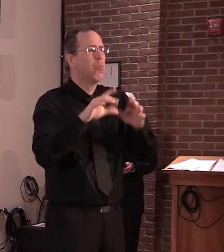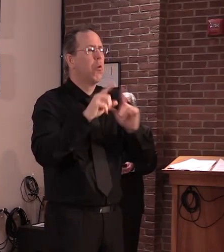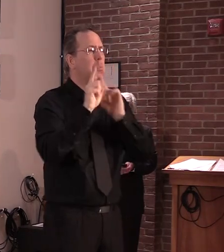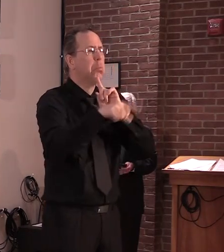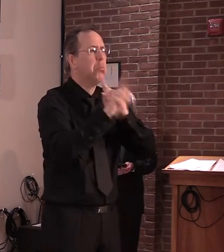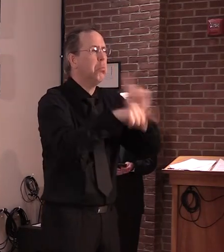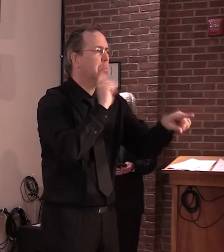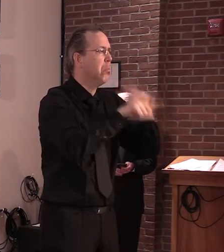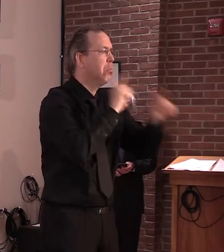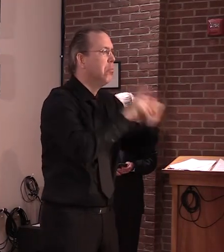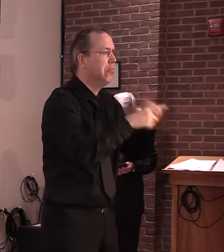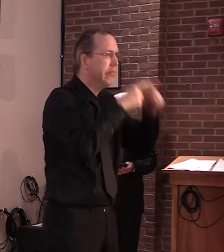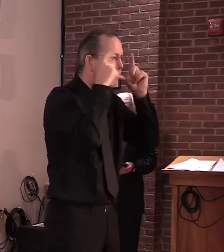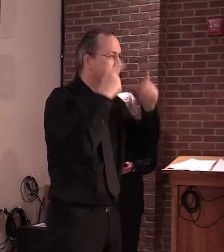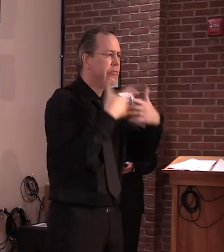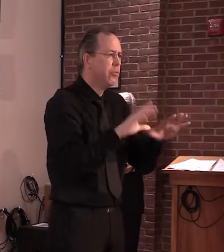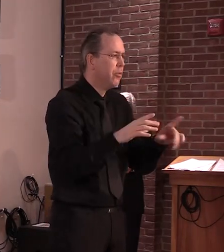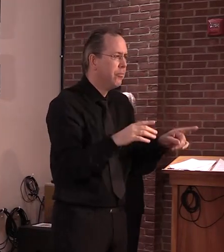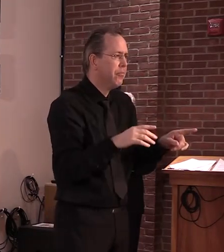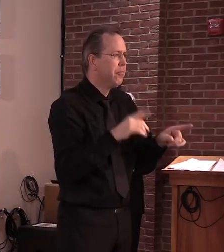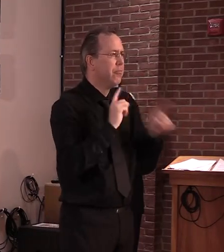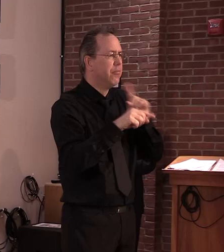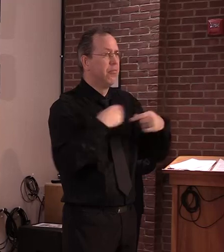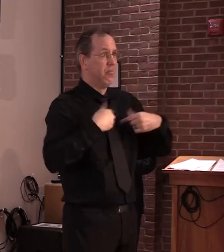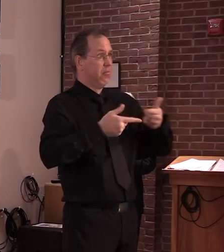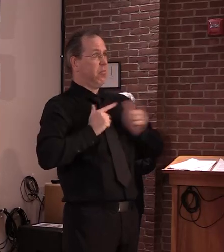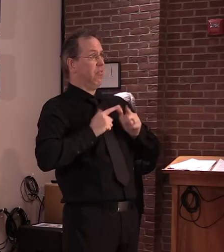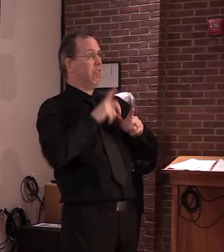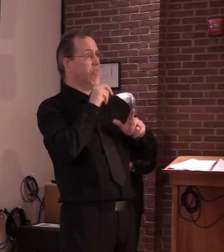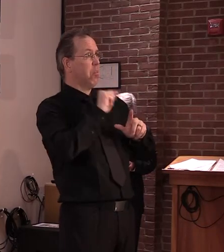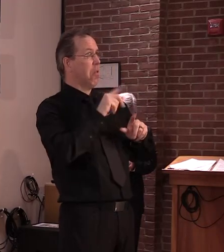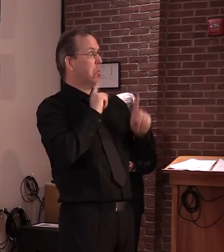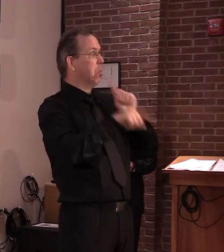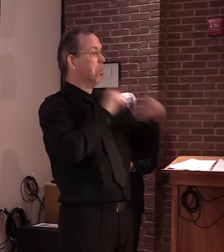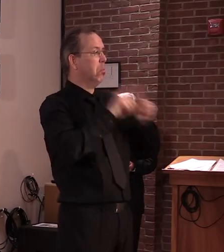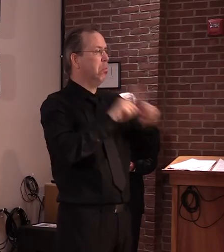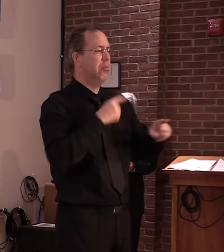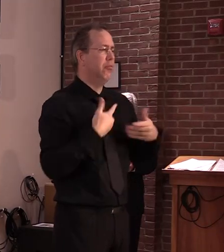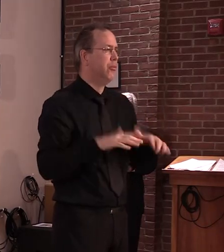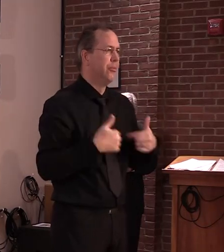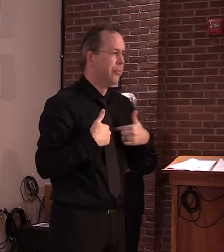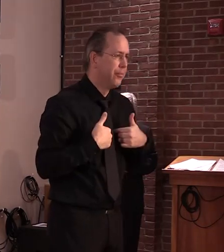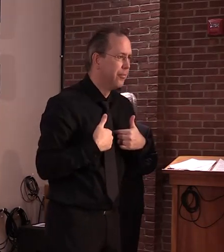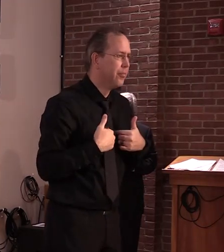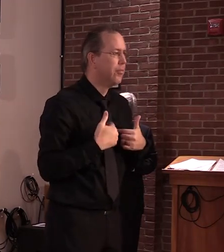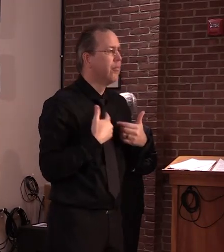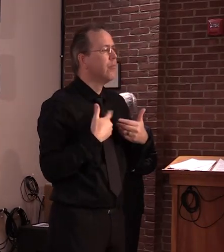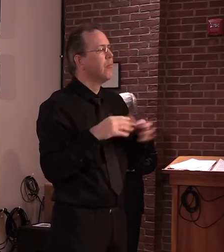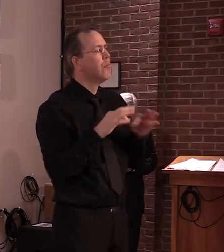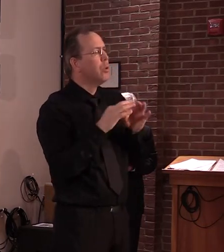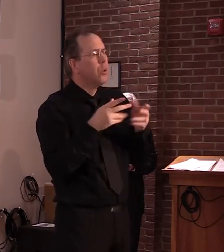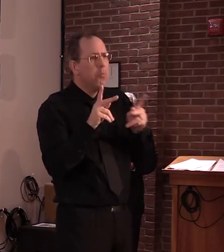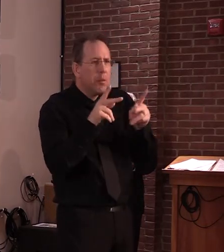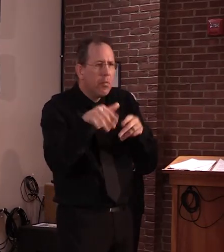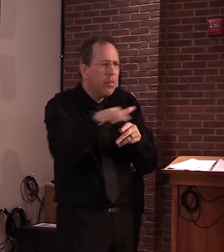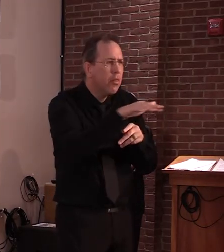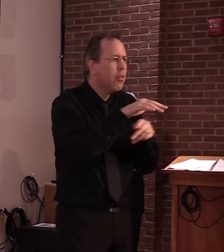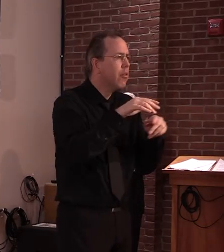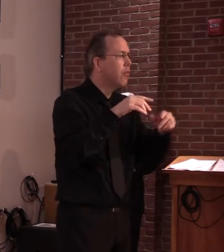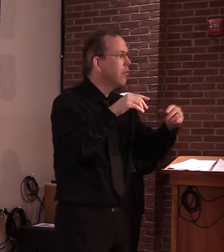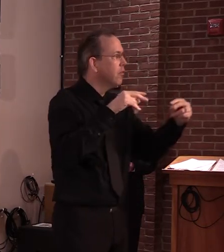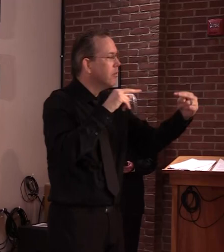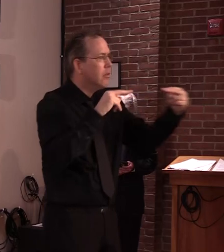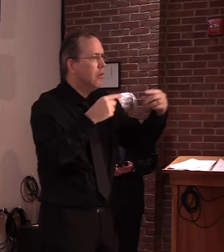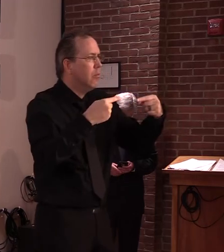some controversy and conflict between store clerks and customers. So I would like to avoid that